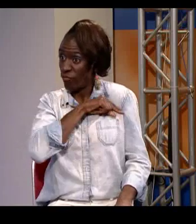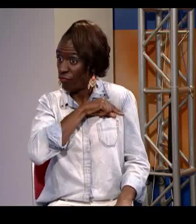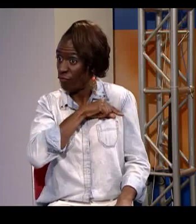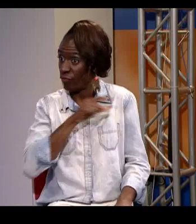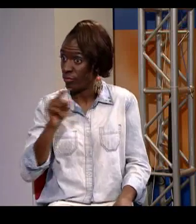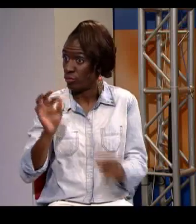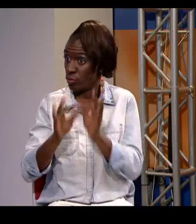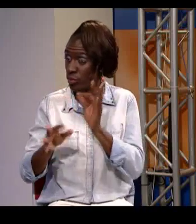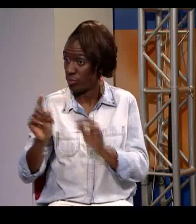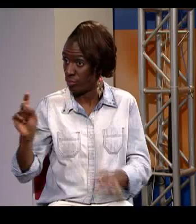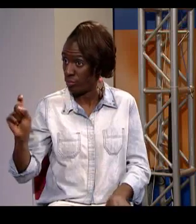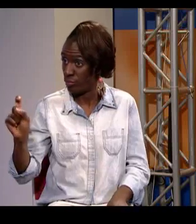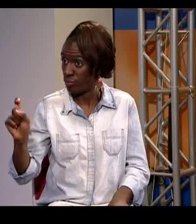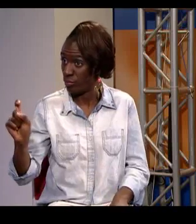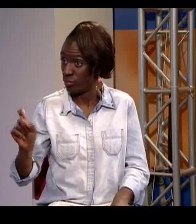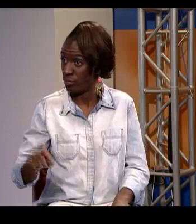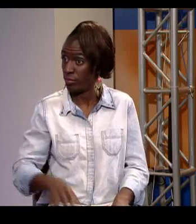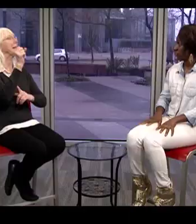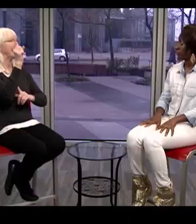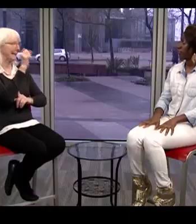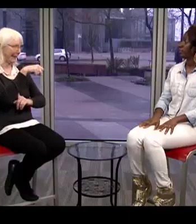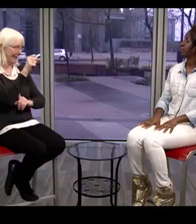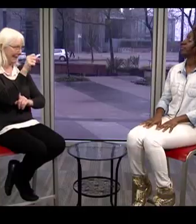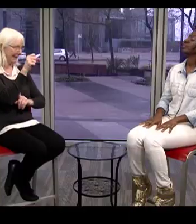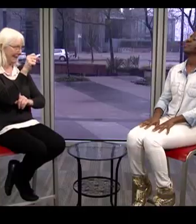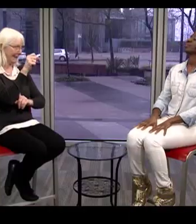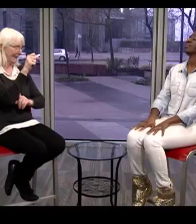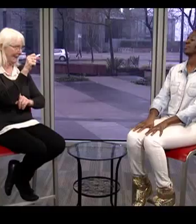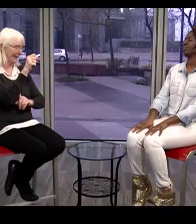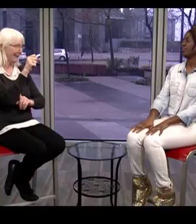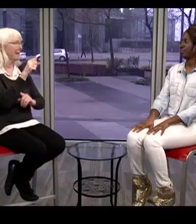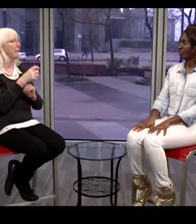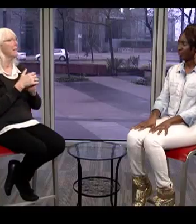So all medical interpreting services interpreters are qualified? That's correct.